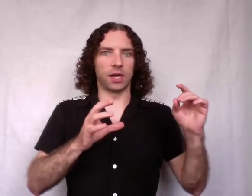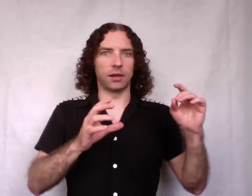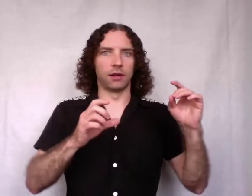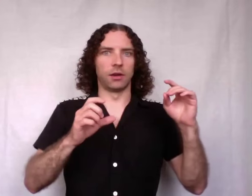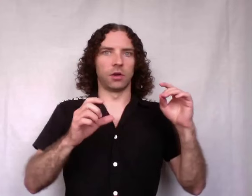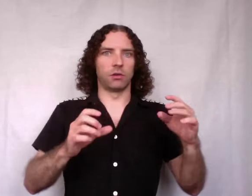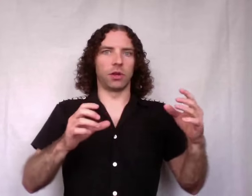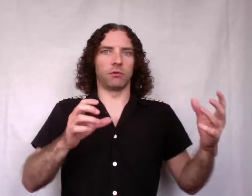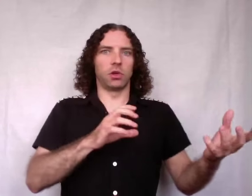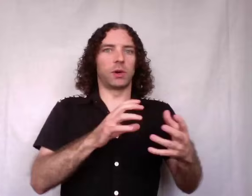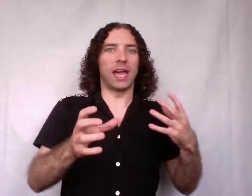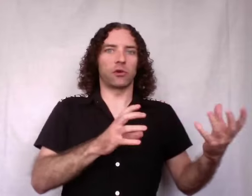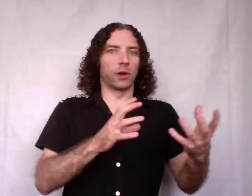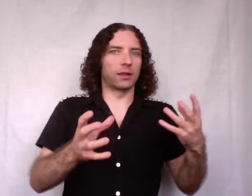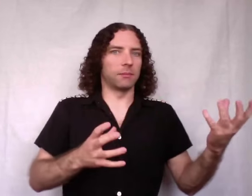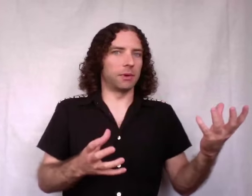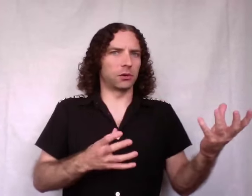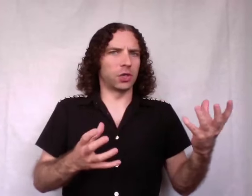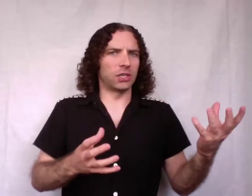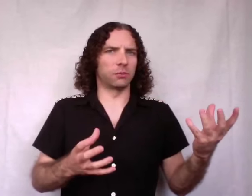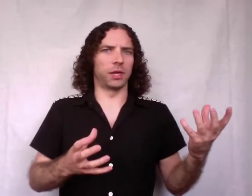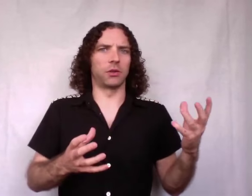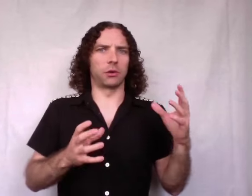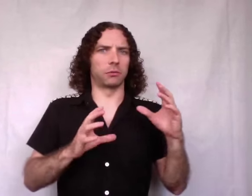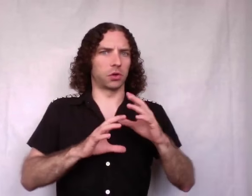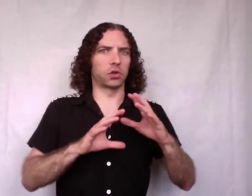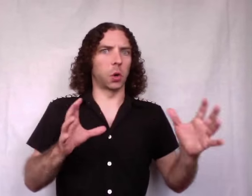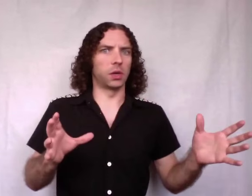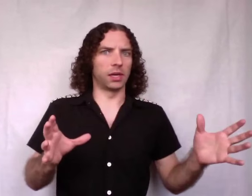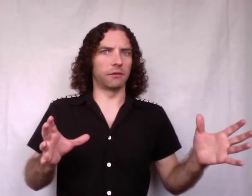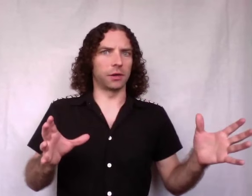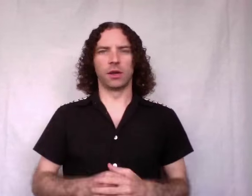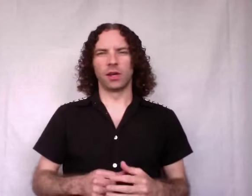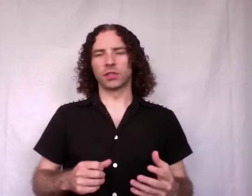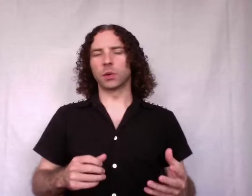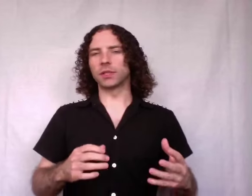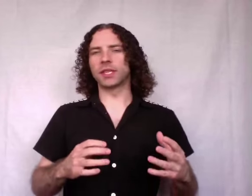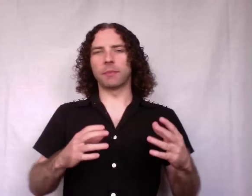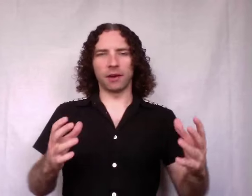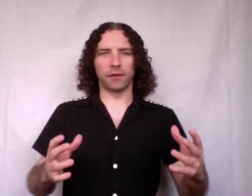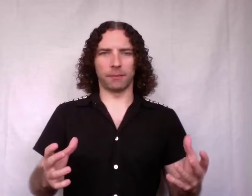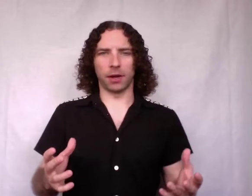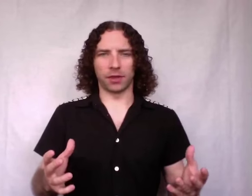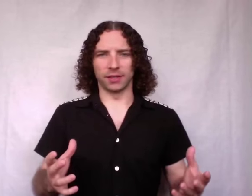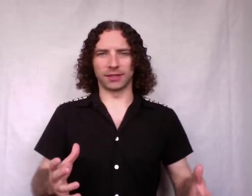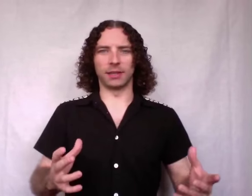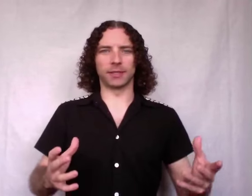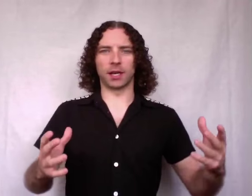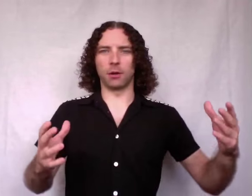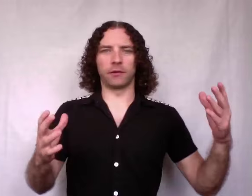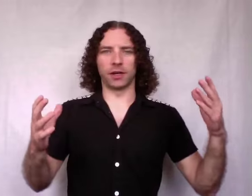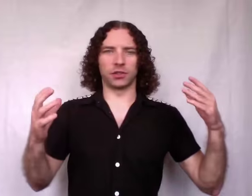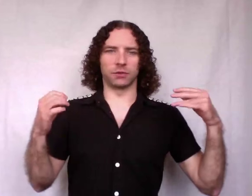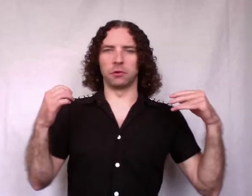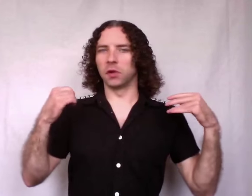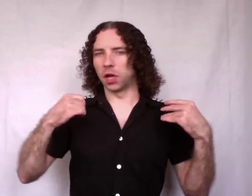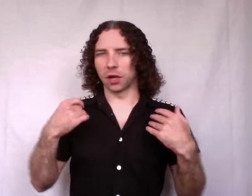not, you you can't treat them interchangeably. They're totally different. So what's the benefit about this? It seems like all we've done is just move a lot of